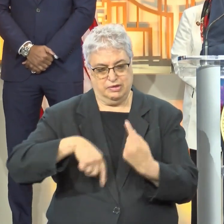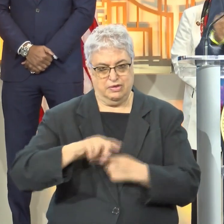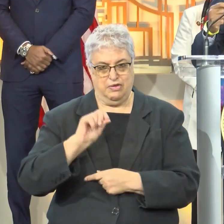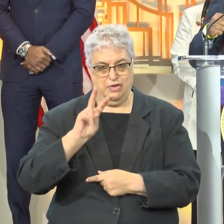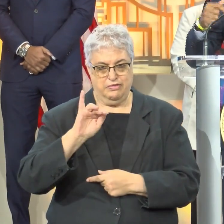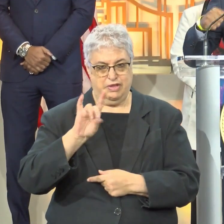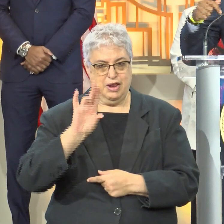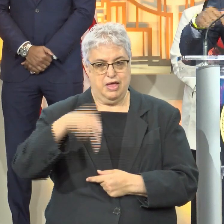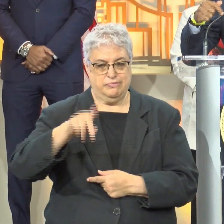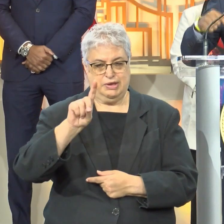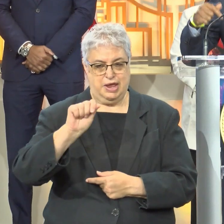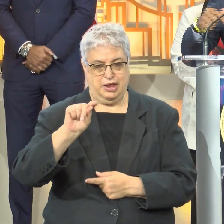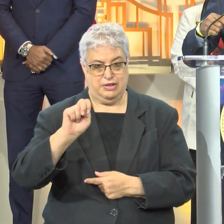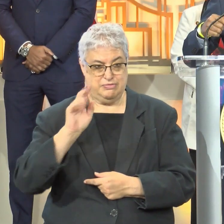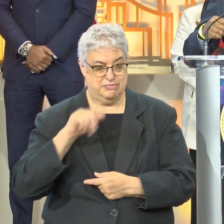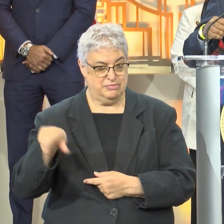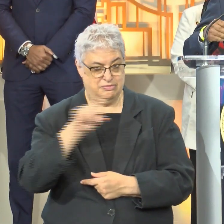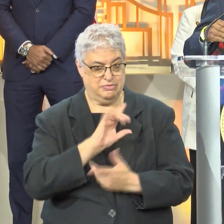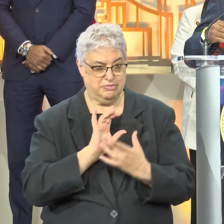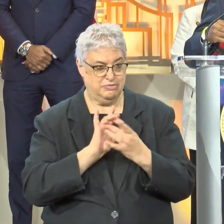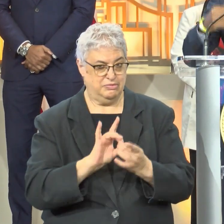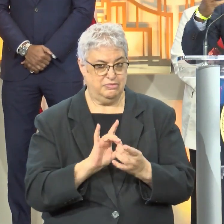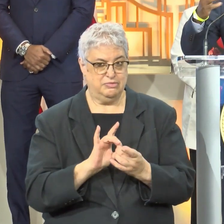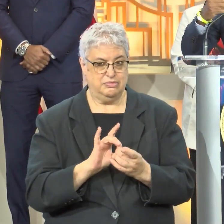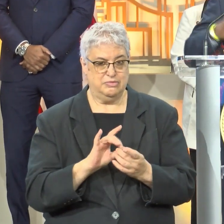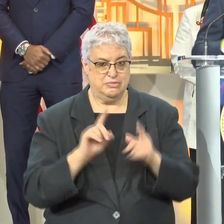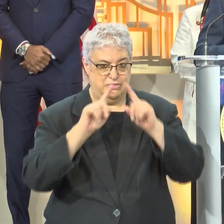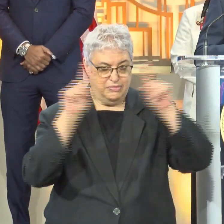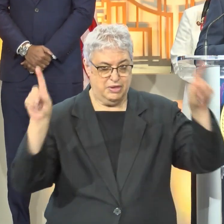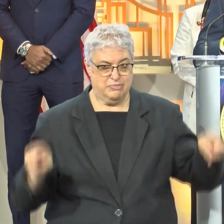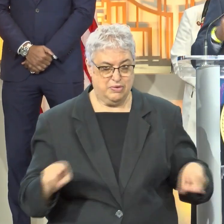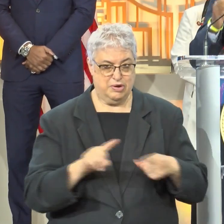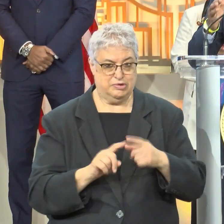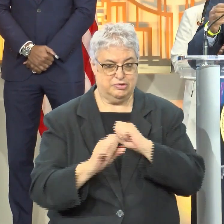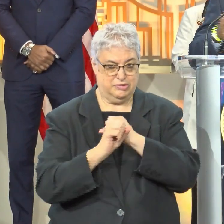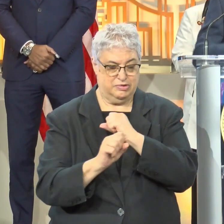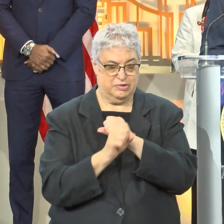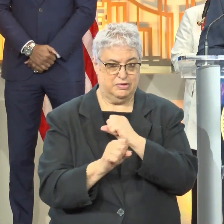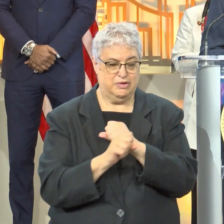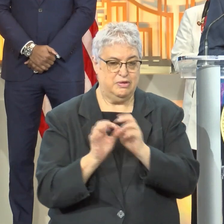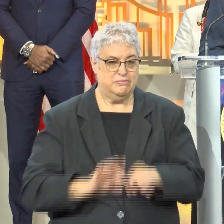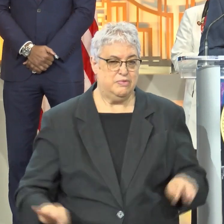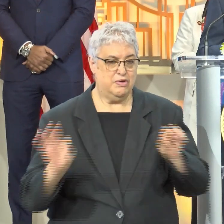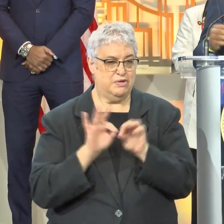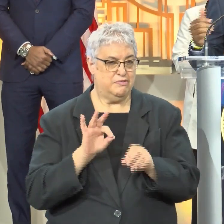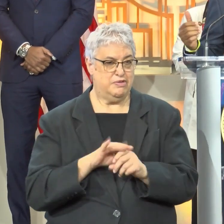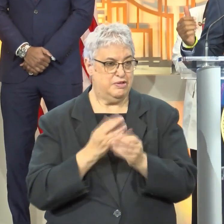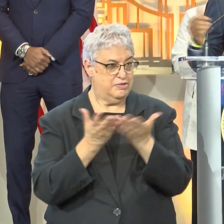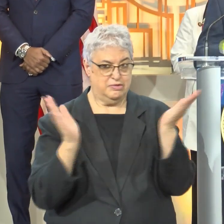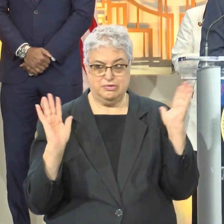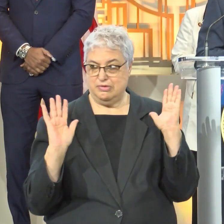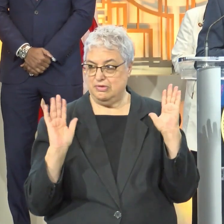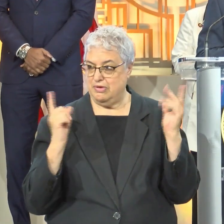update, are there any questions as it relates to the billboards that are going up, the importance of voting, any questions to any of